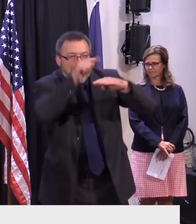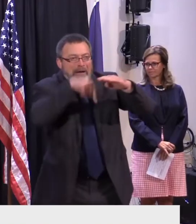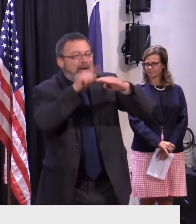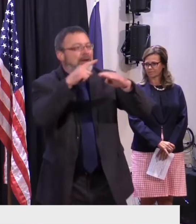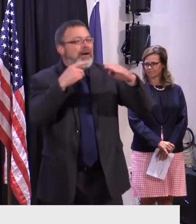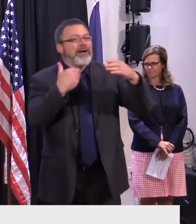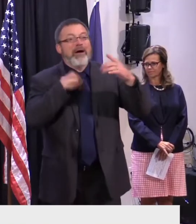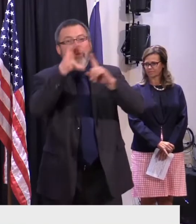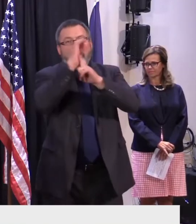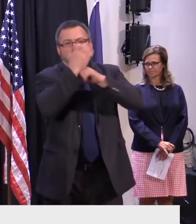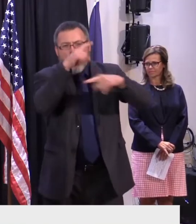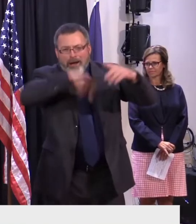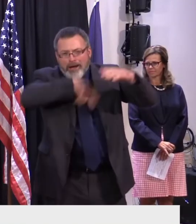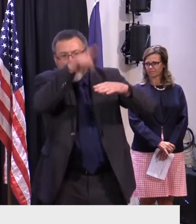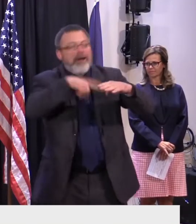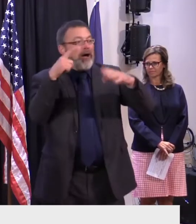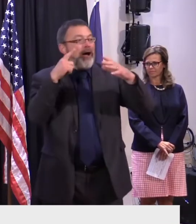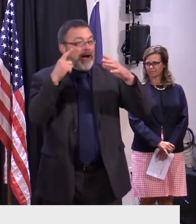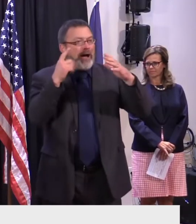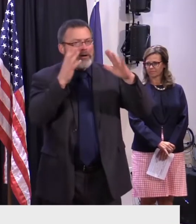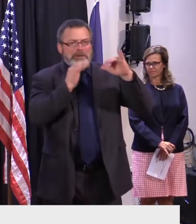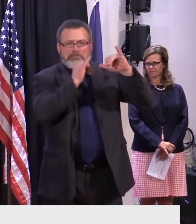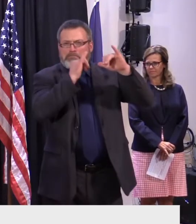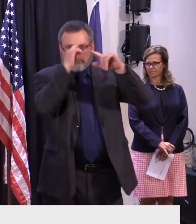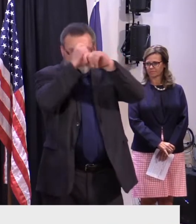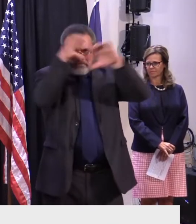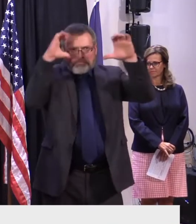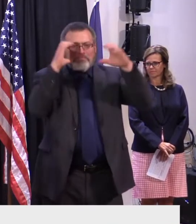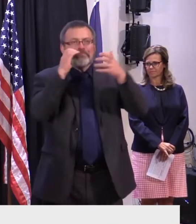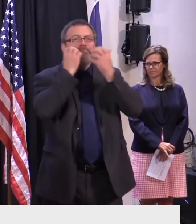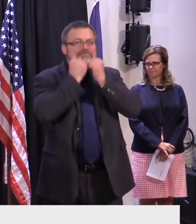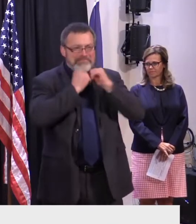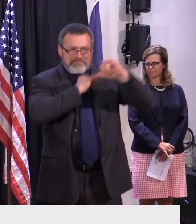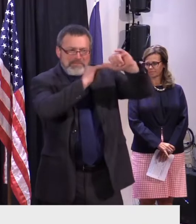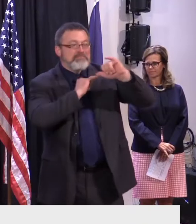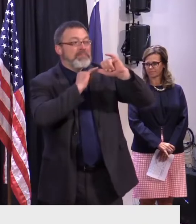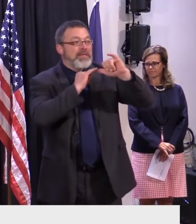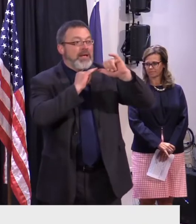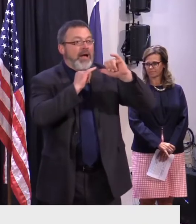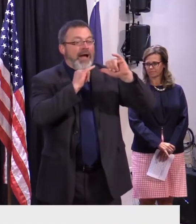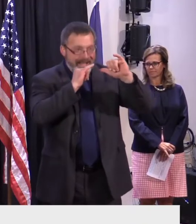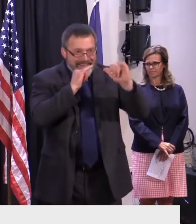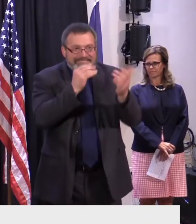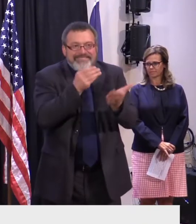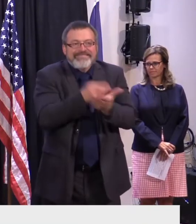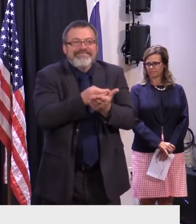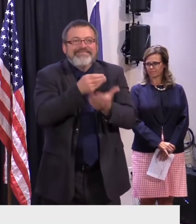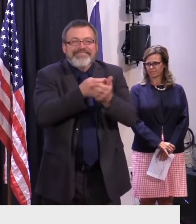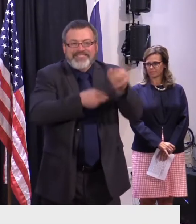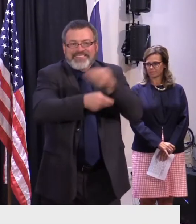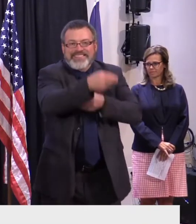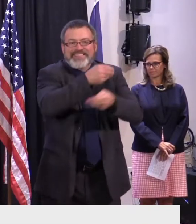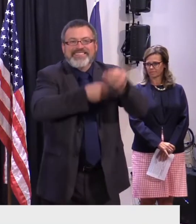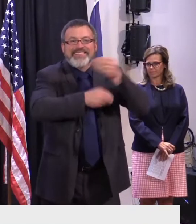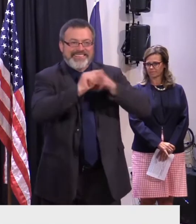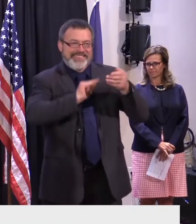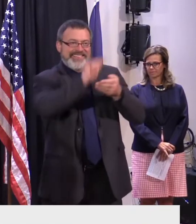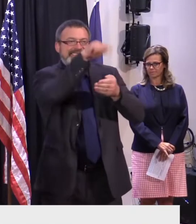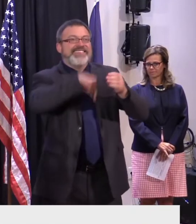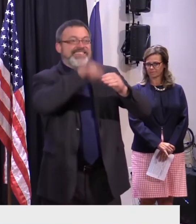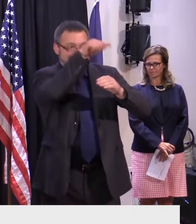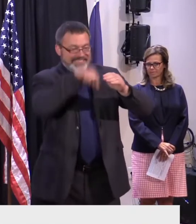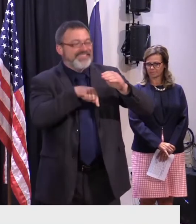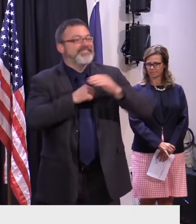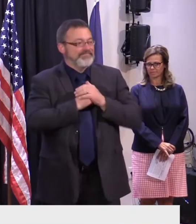common values and interests. This includes economic ties. With five billion dollars in trade Quebec